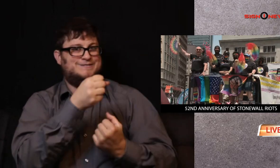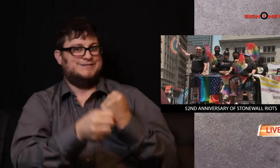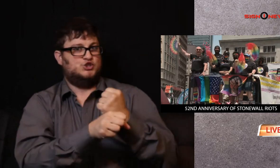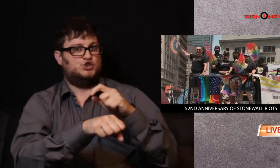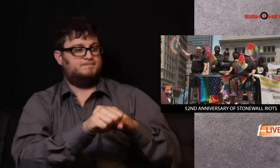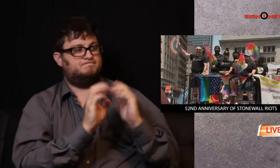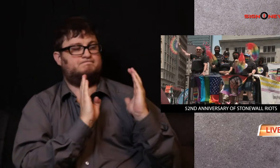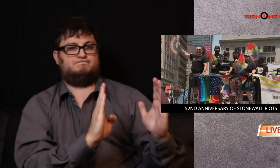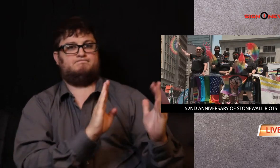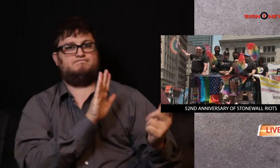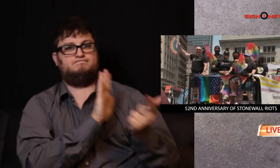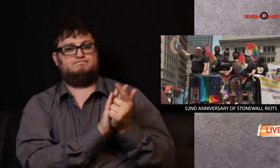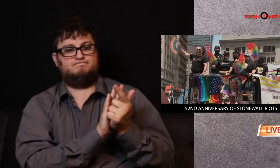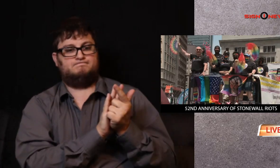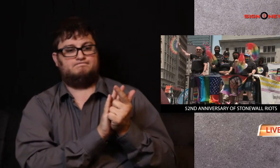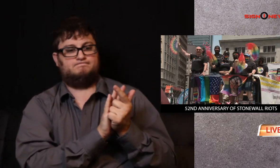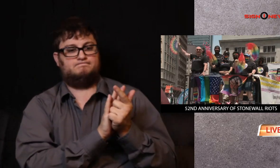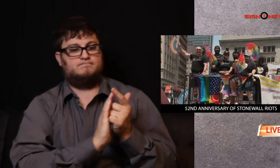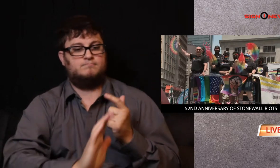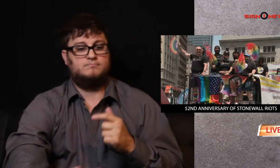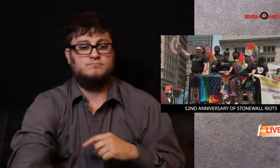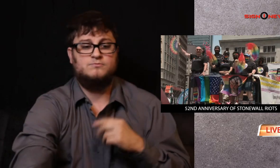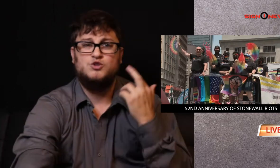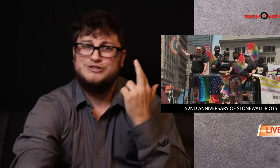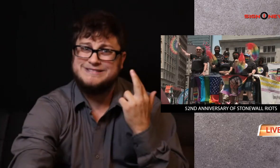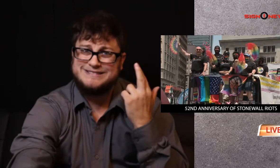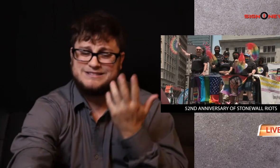NYPD participating in their pride march.